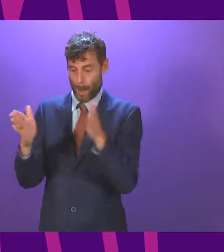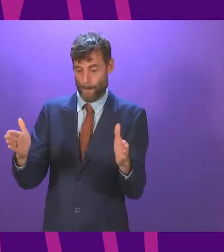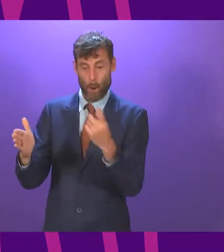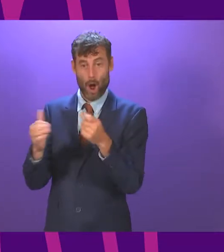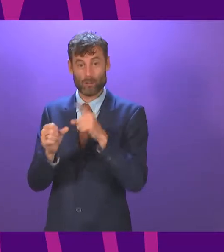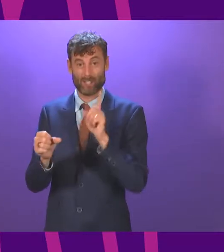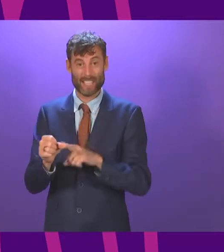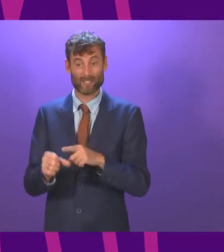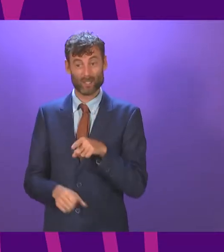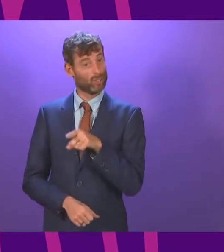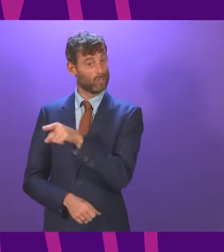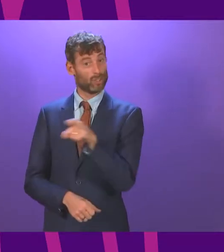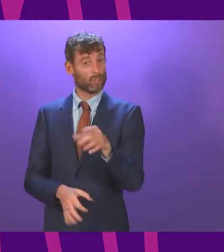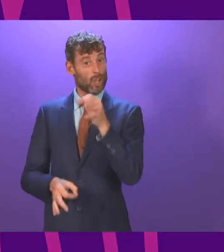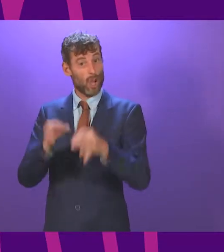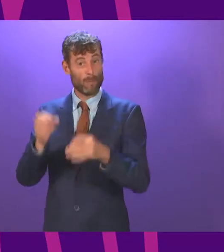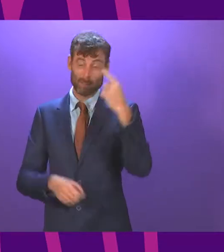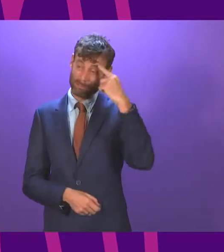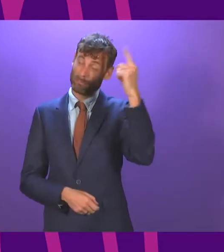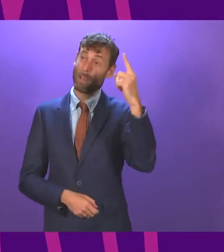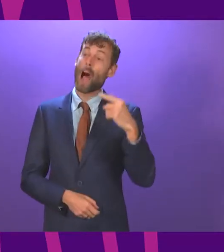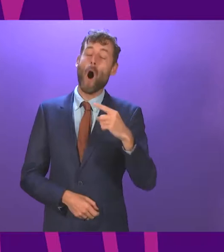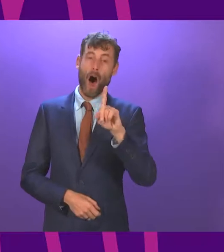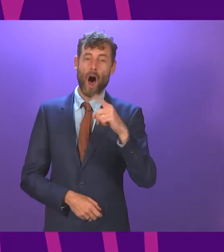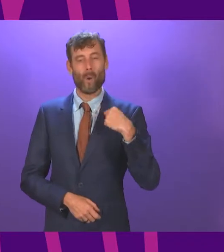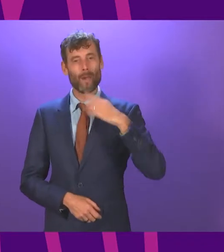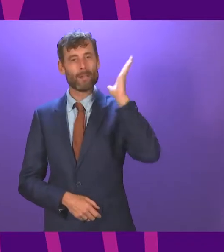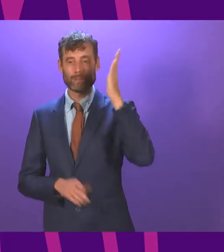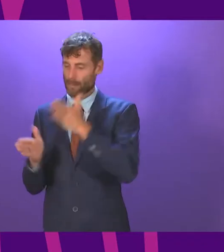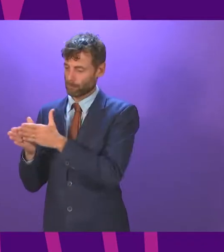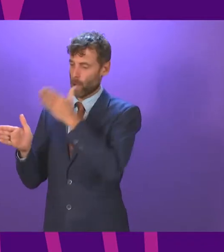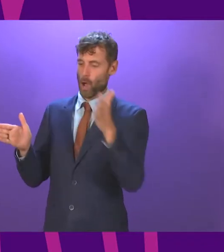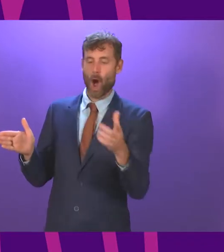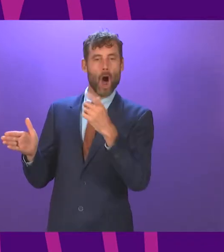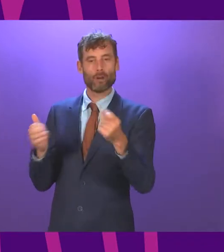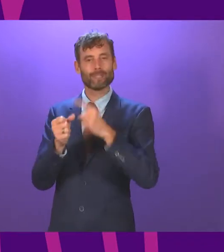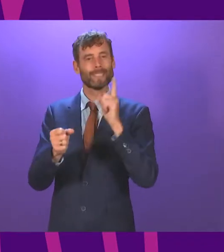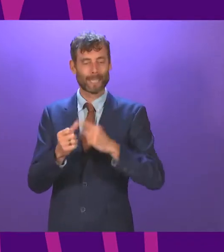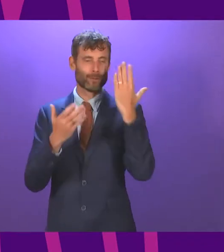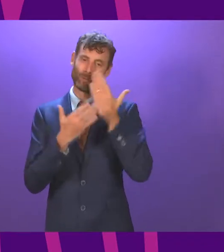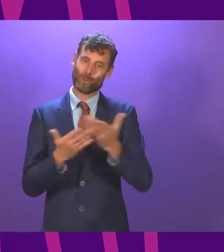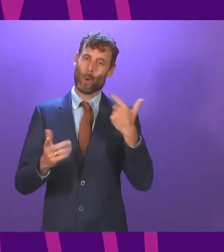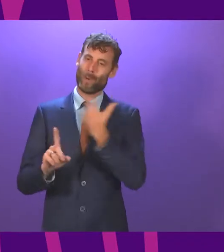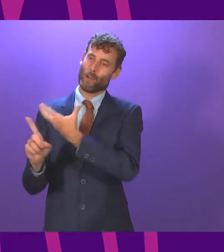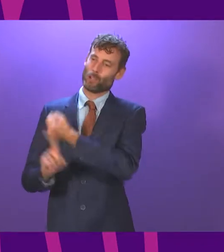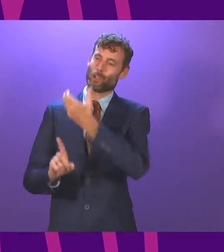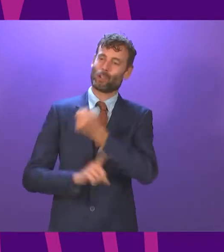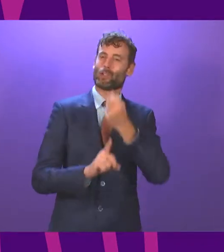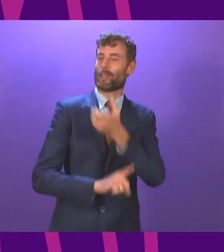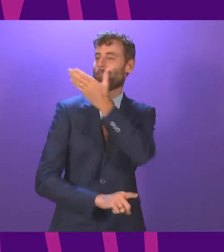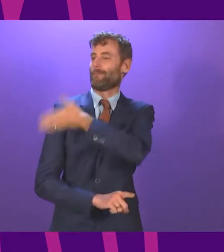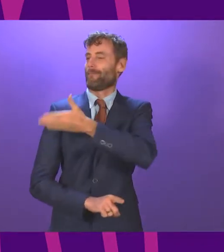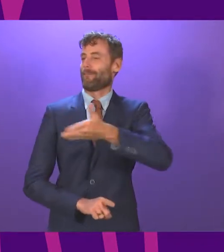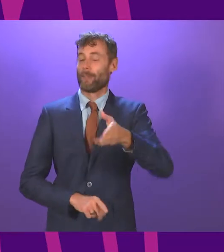themselves to judge their progress. And given that the SNP government themselves made a number of claims about what they would achieve